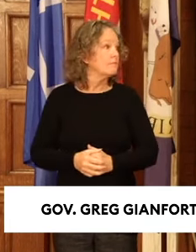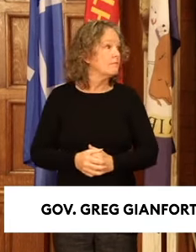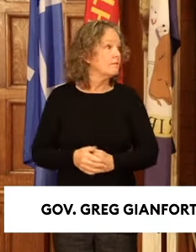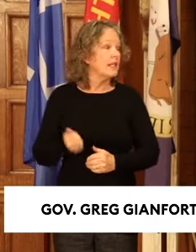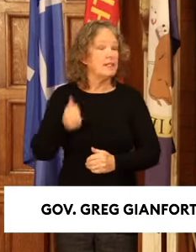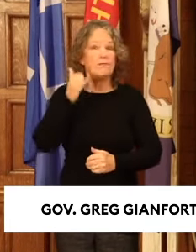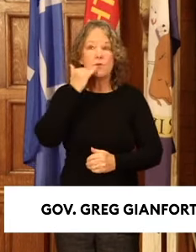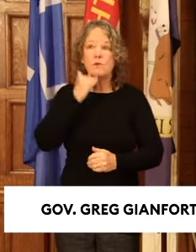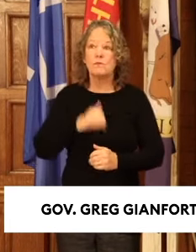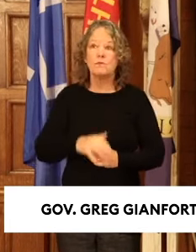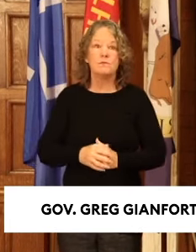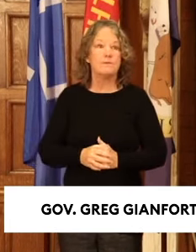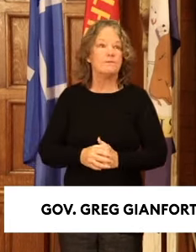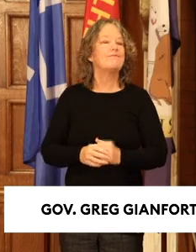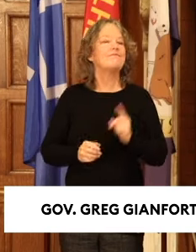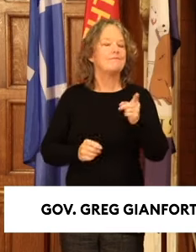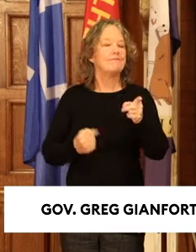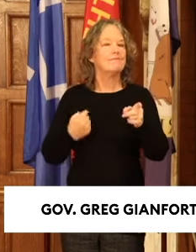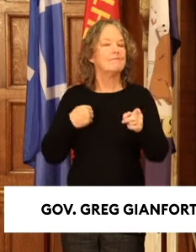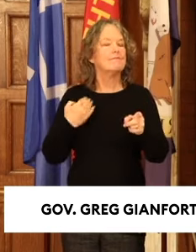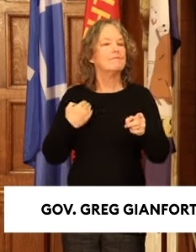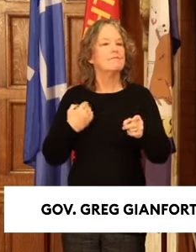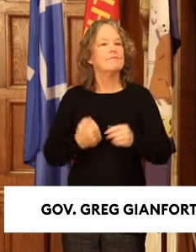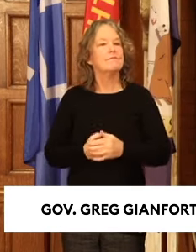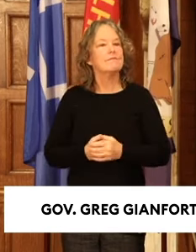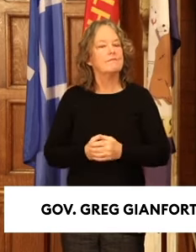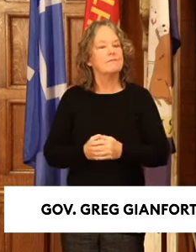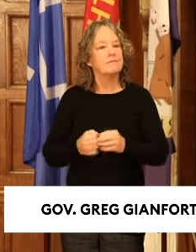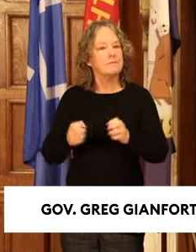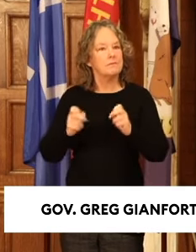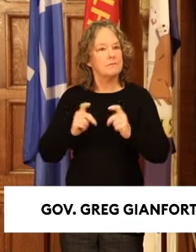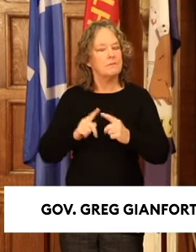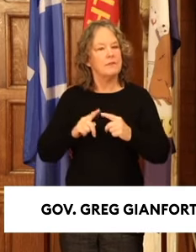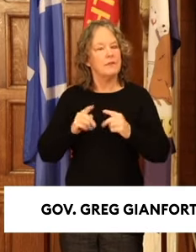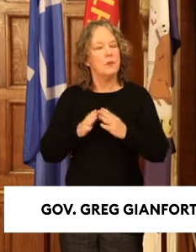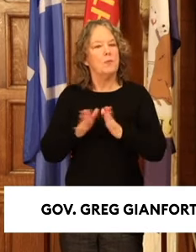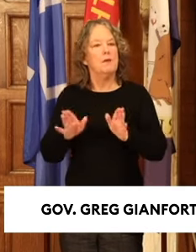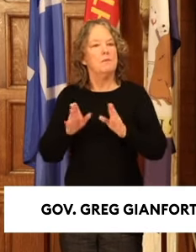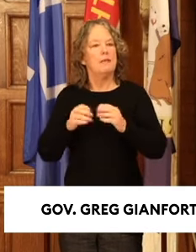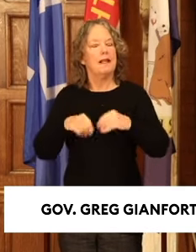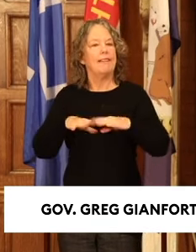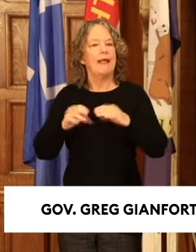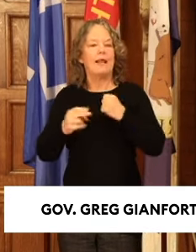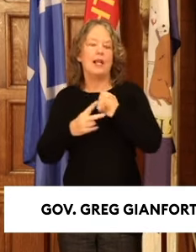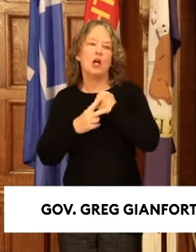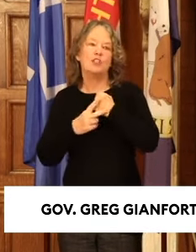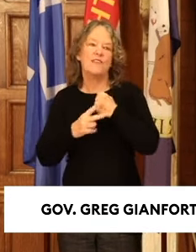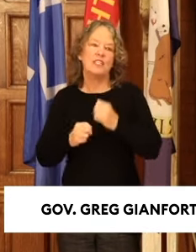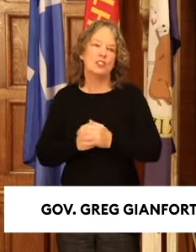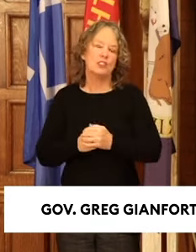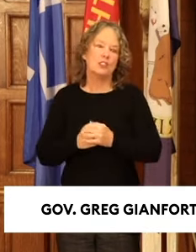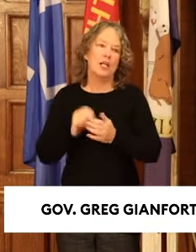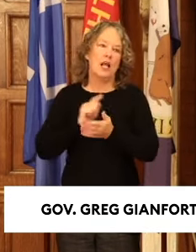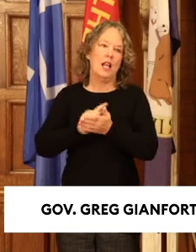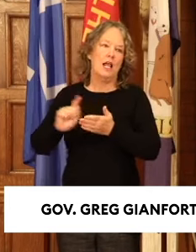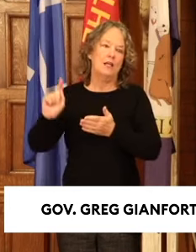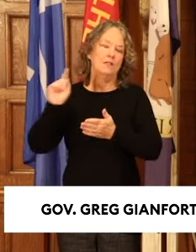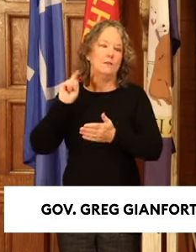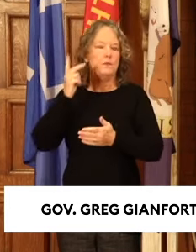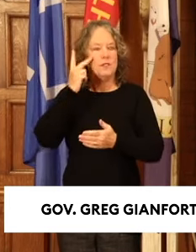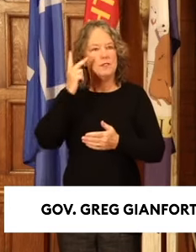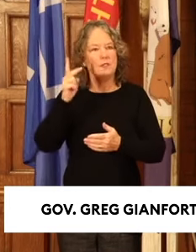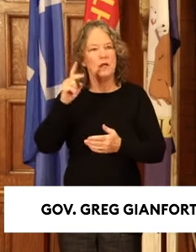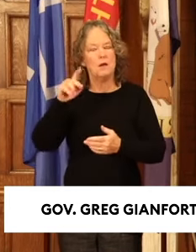No? Okay. I've got one. Yes. Going back to public lands and conservation stuff, last week we saw Representative Bertolio